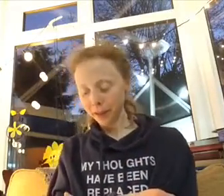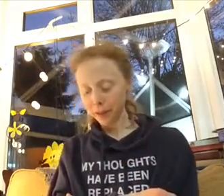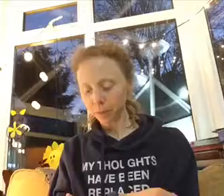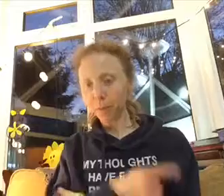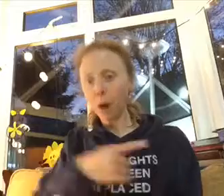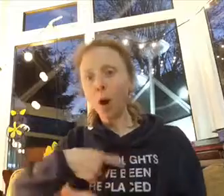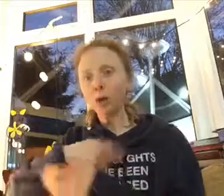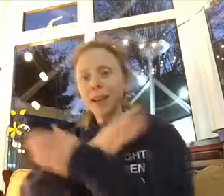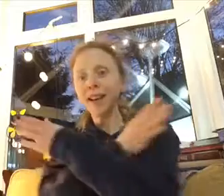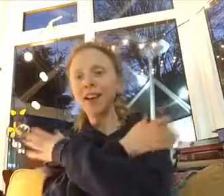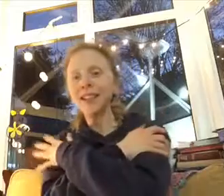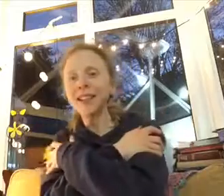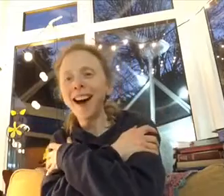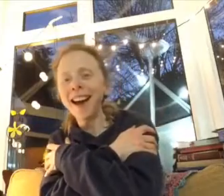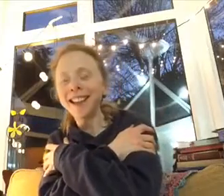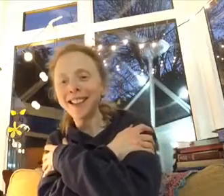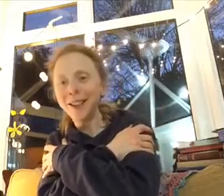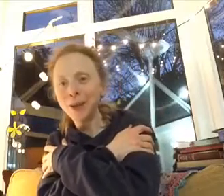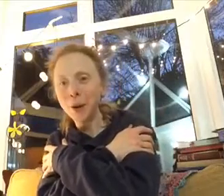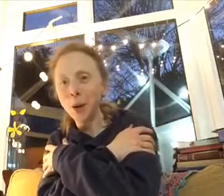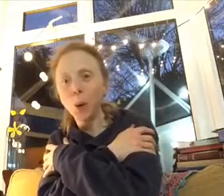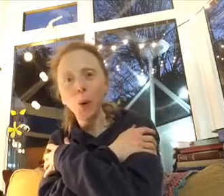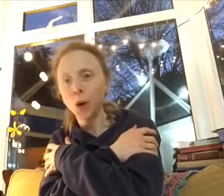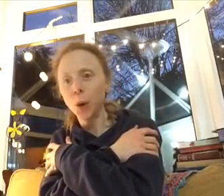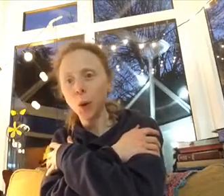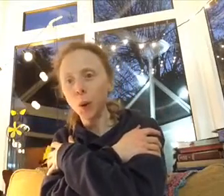I'm holding on tight to you you